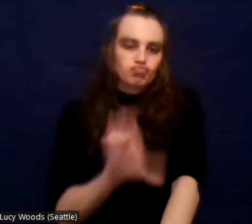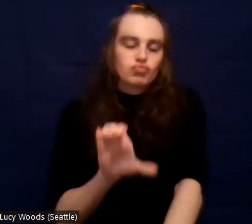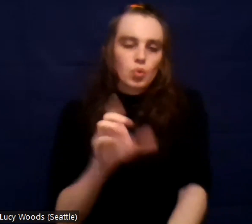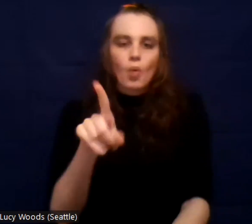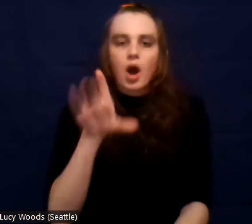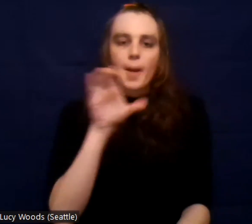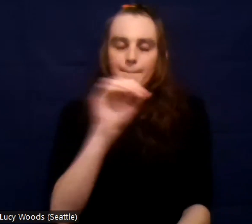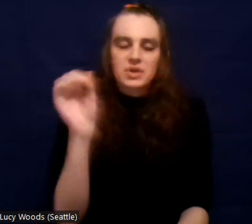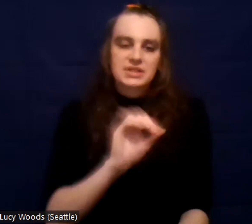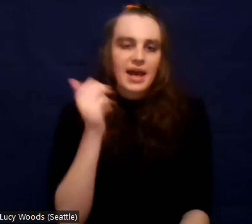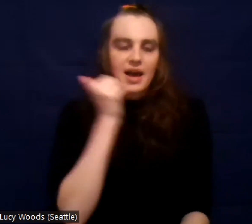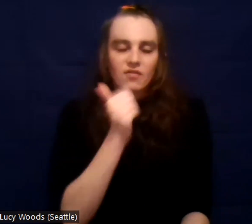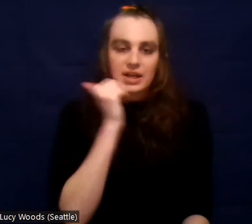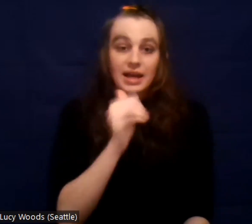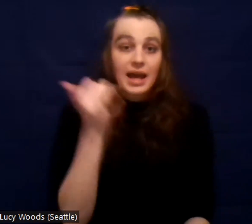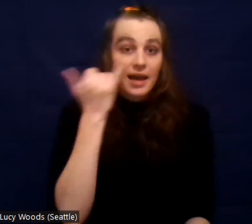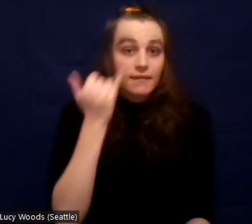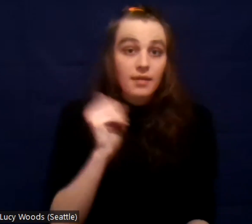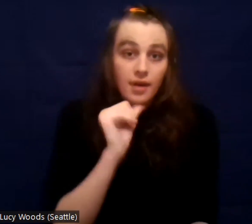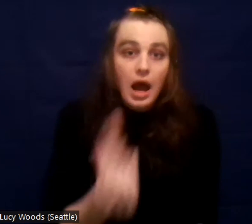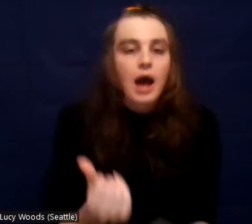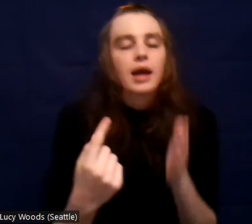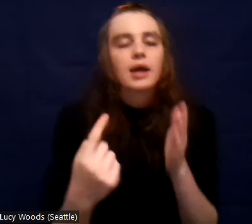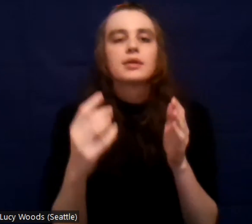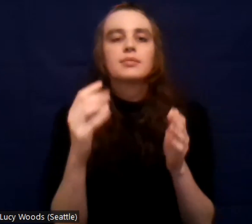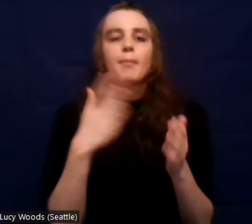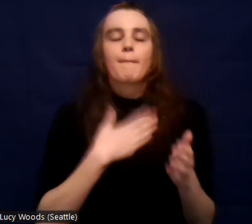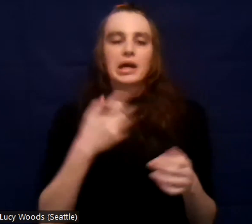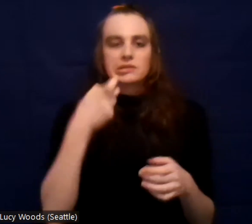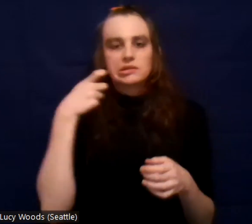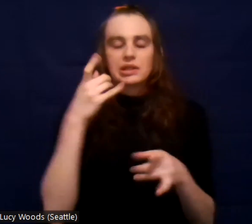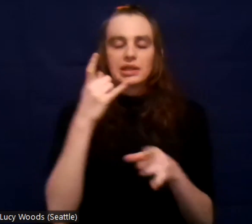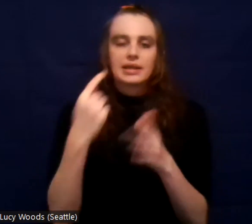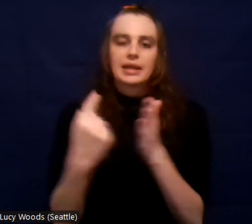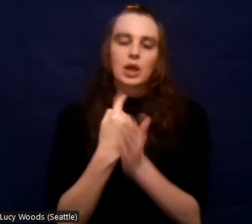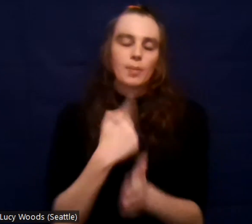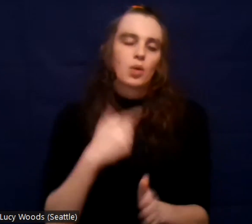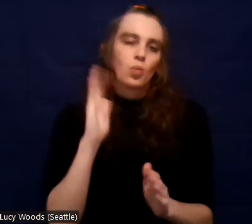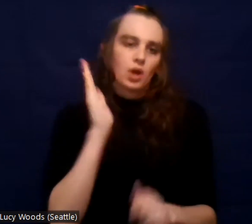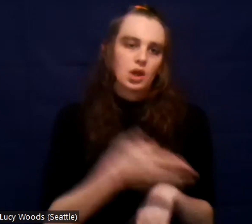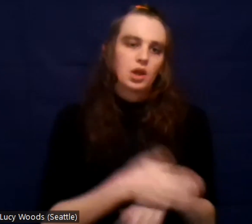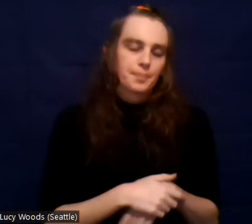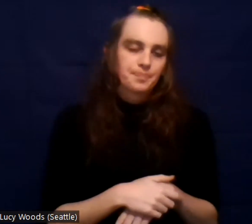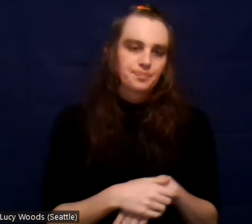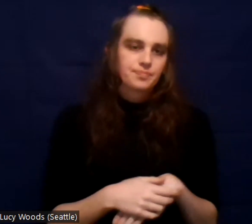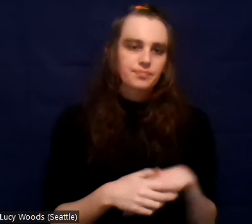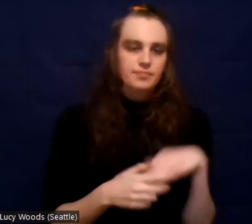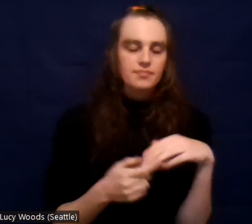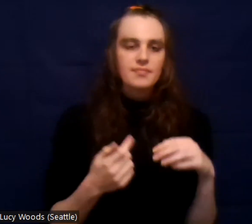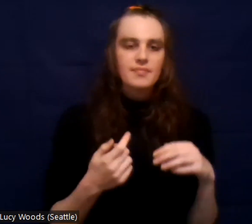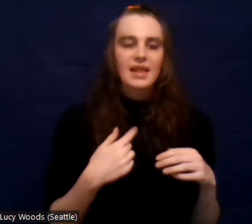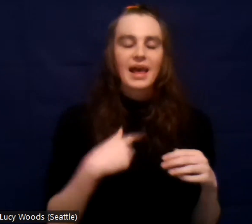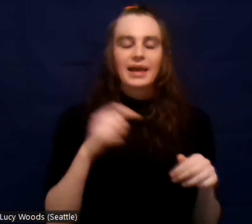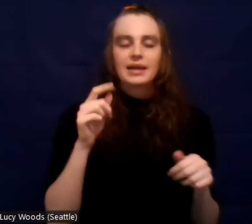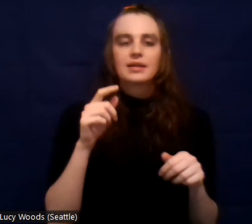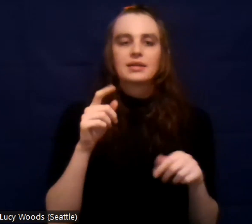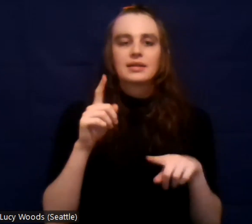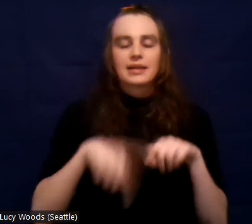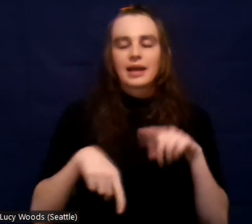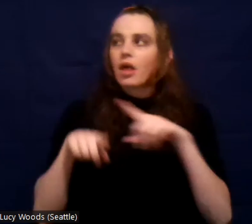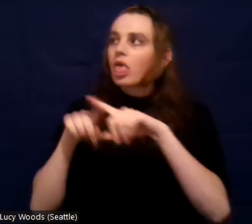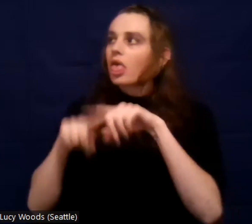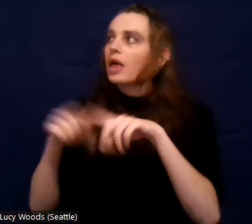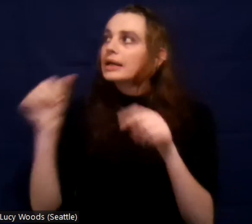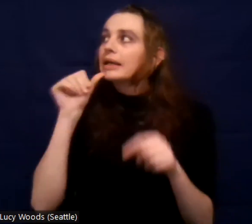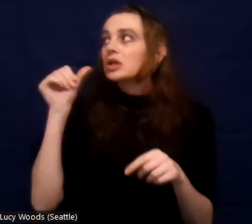I have to stay consistent. I can't stay sober today on yesterday's prayers. Um, and I got to put in the work. Uh, it's a